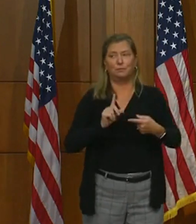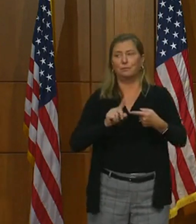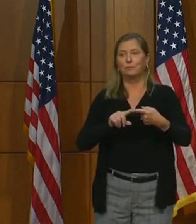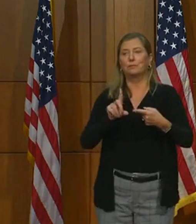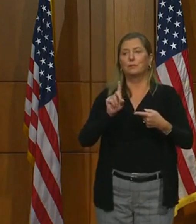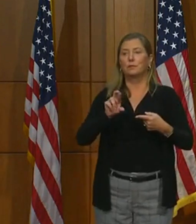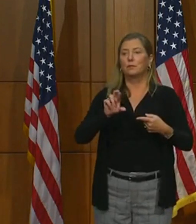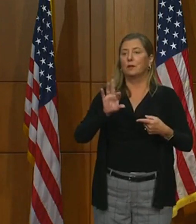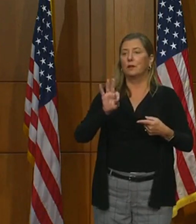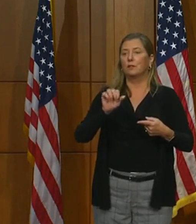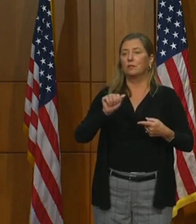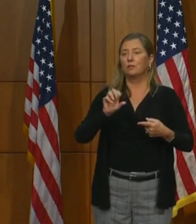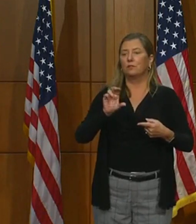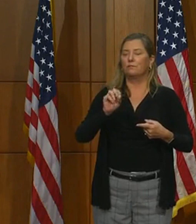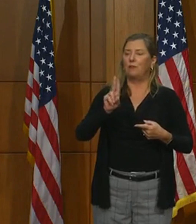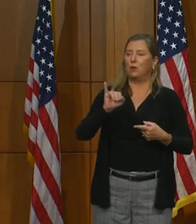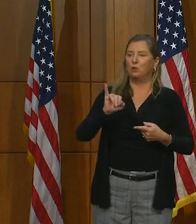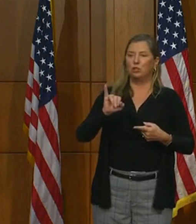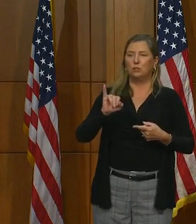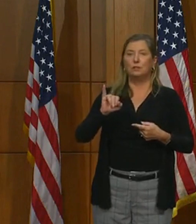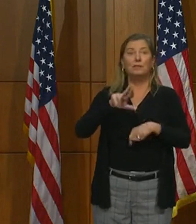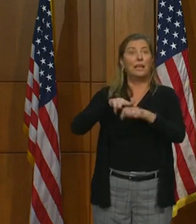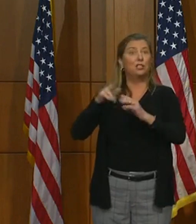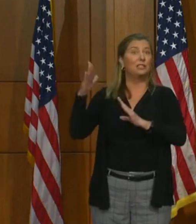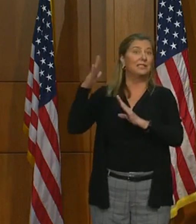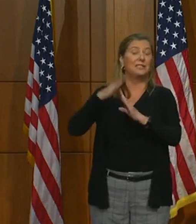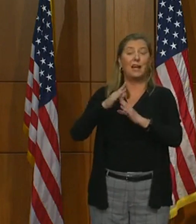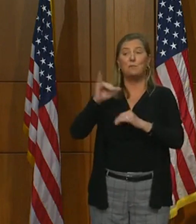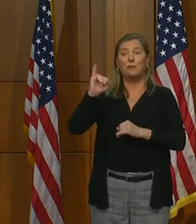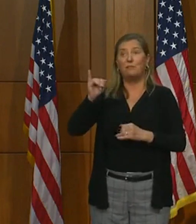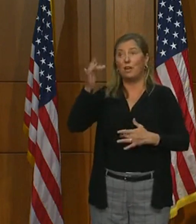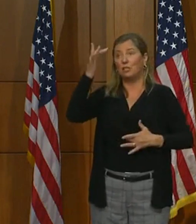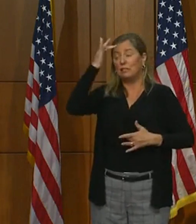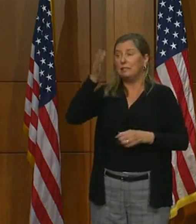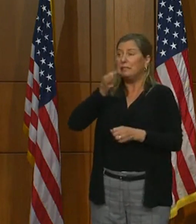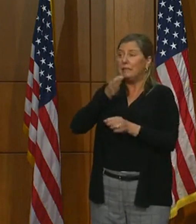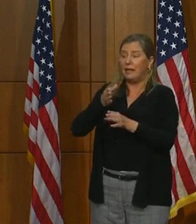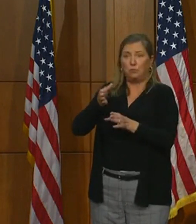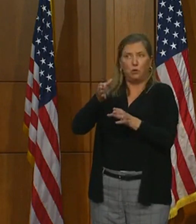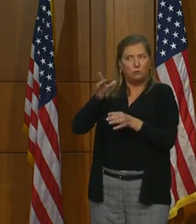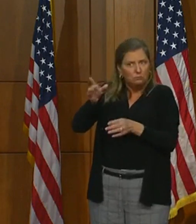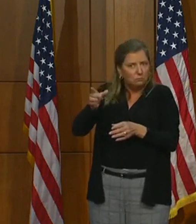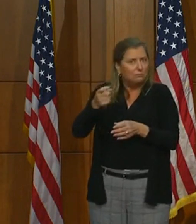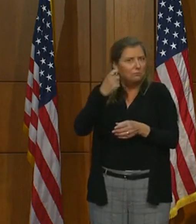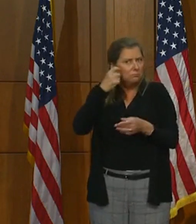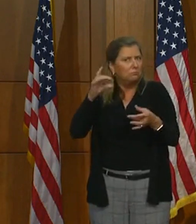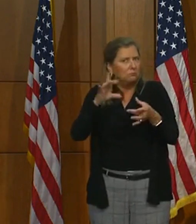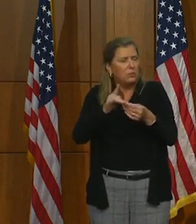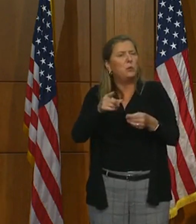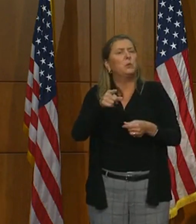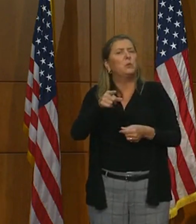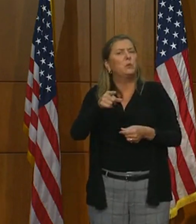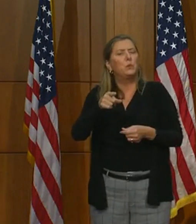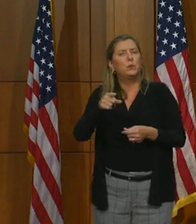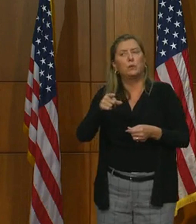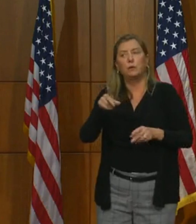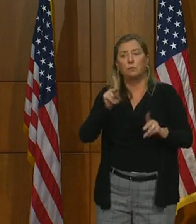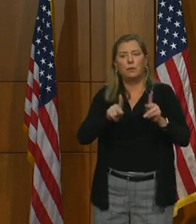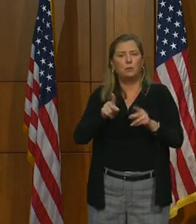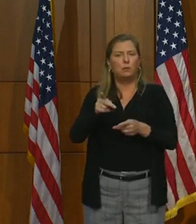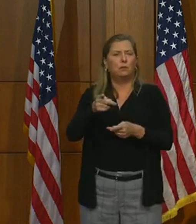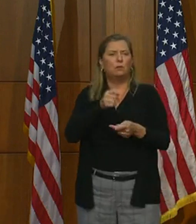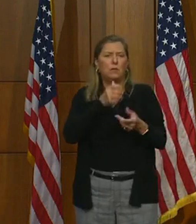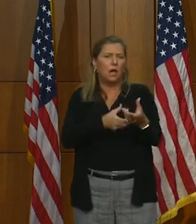Dr. Fauci, the nation's top infectious disease expert, made a statement recently saying that there has been a rise of those who don't